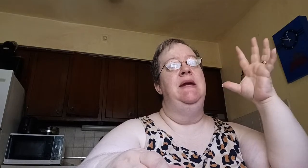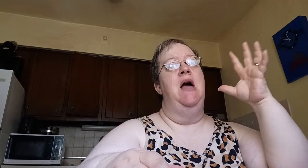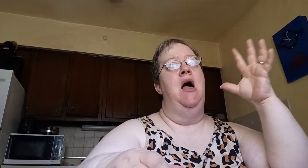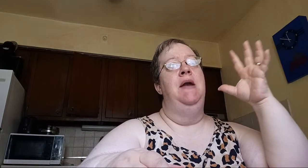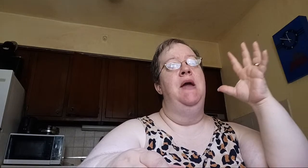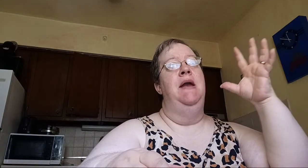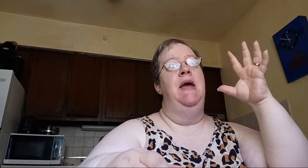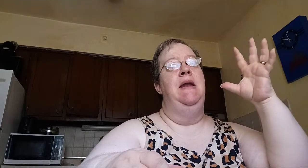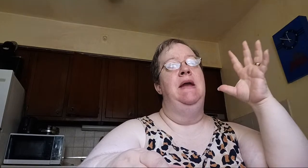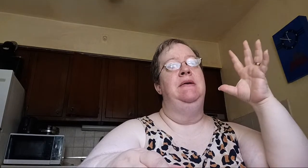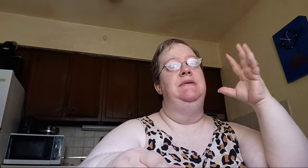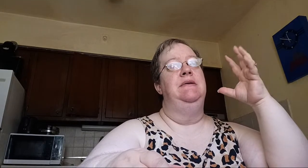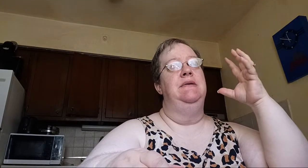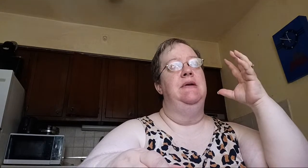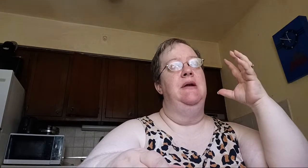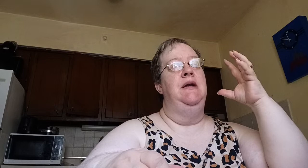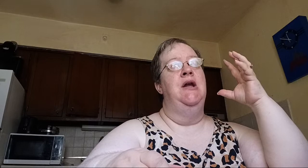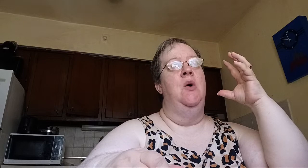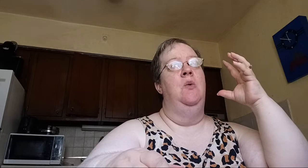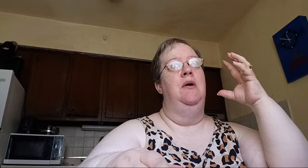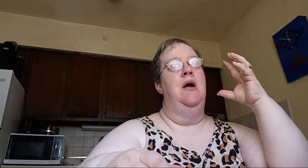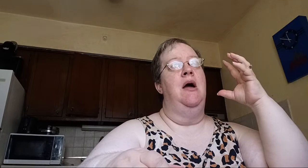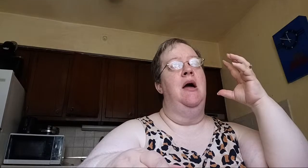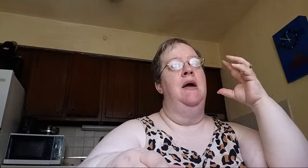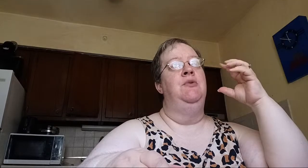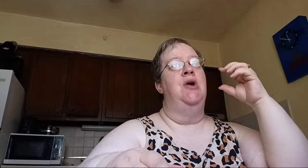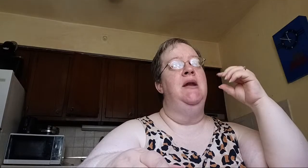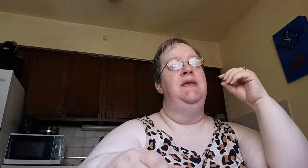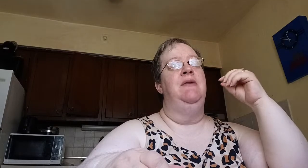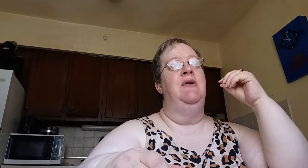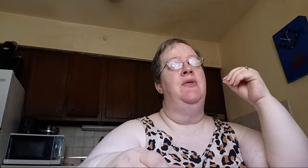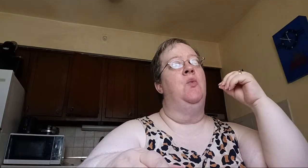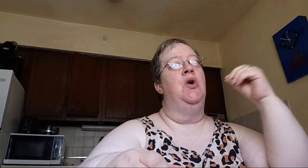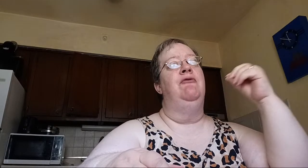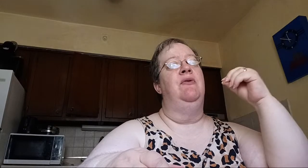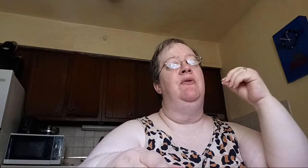you know, I'm trying to think of another word for this.